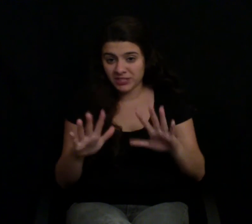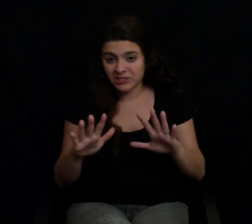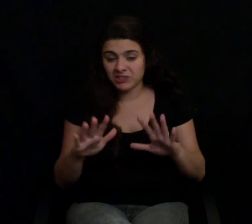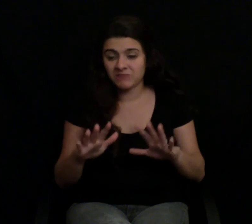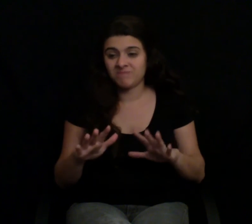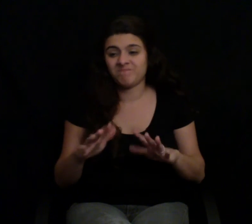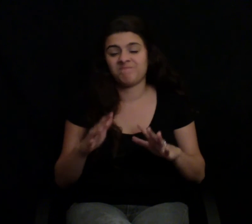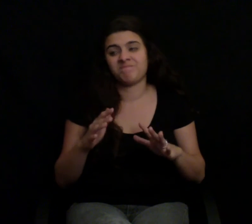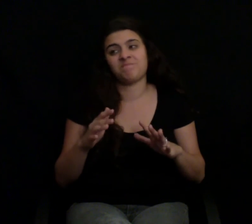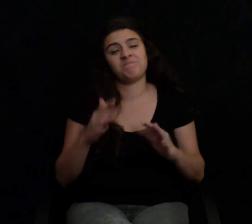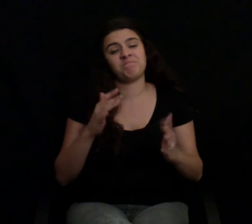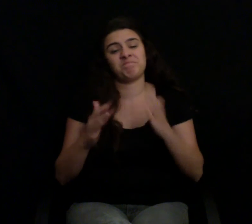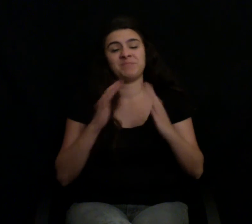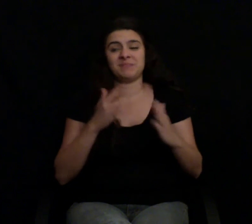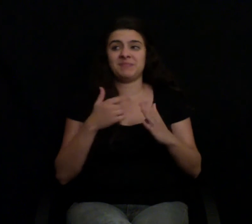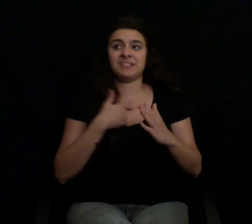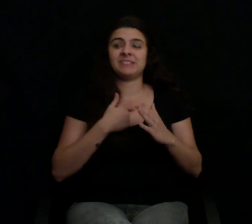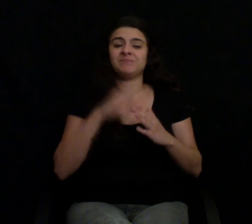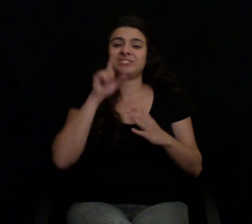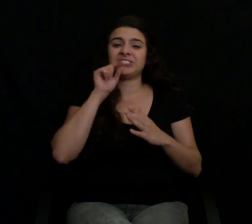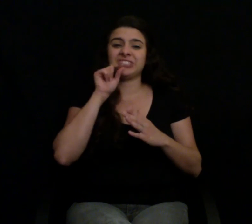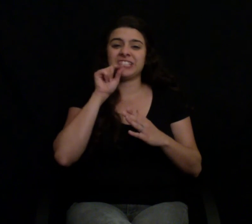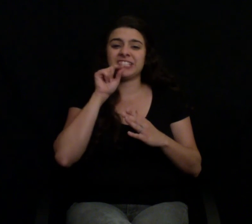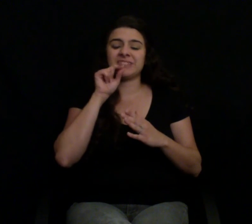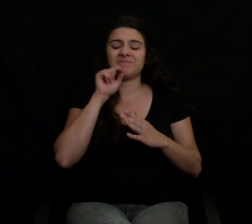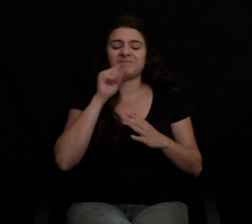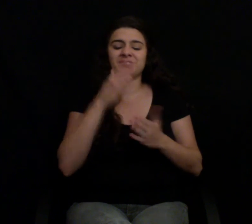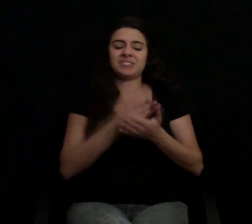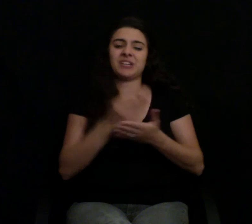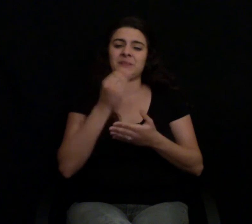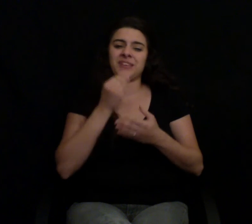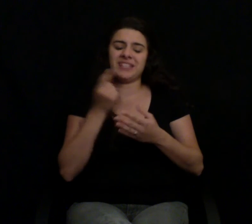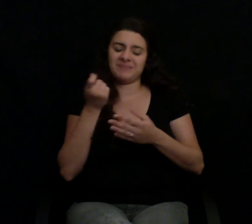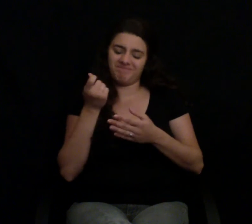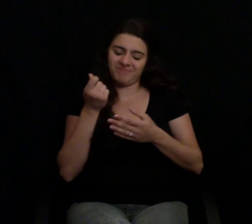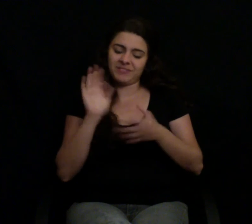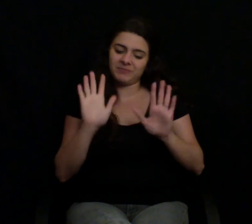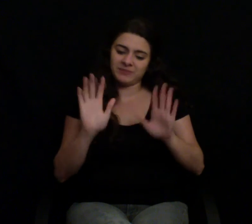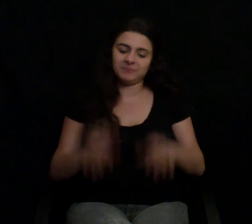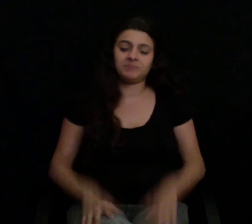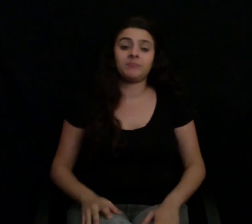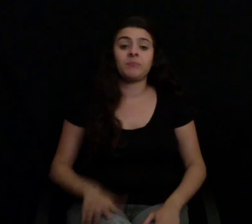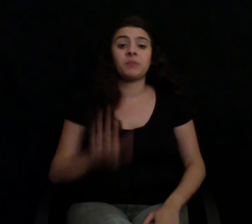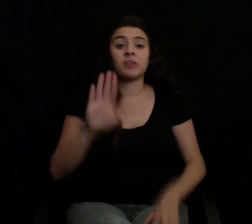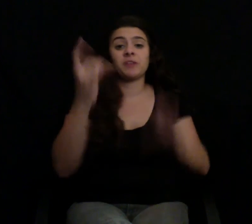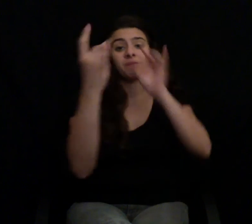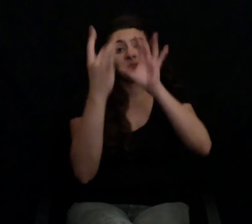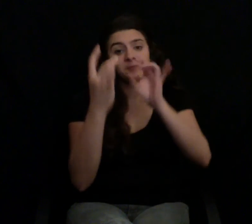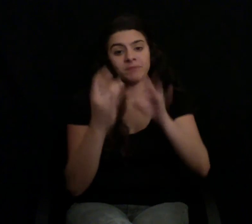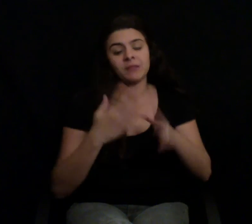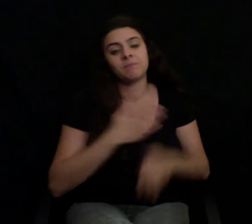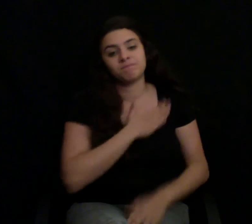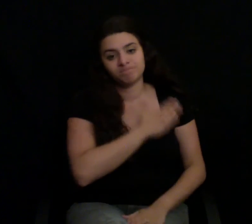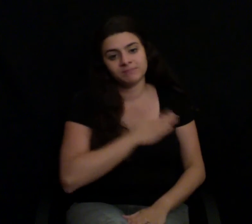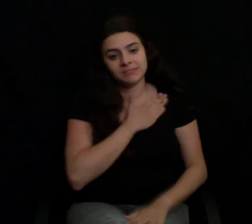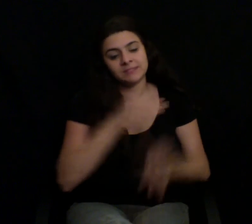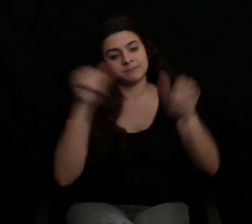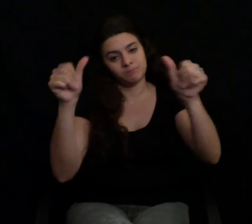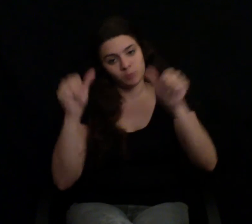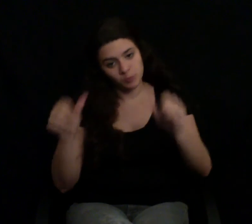Let us know, as always, in the comments of this thread over at r slash upvoted. We'll be discussing this episode, as well as every single episode of